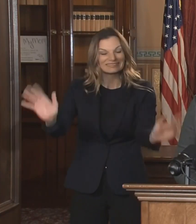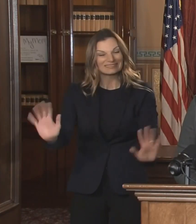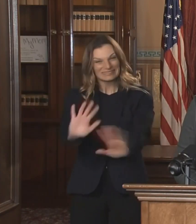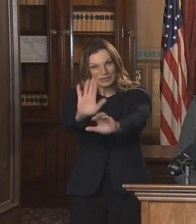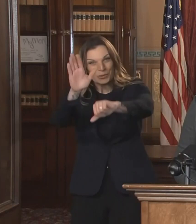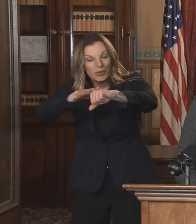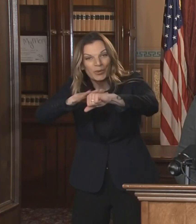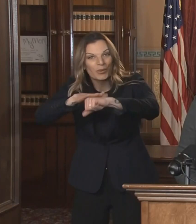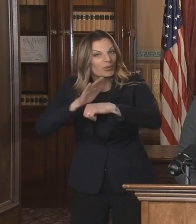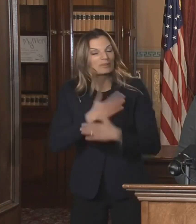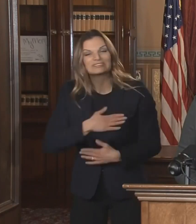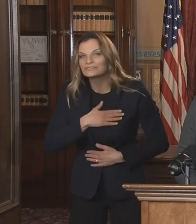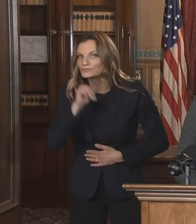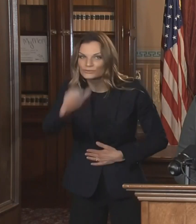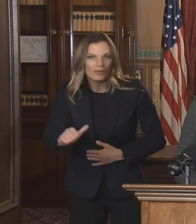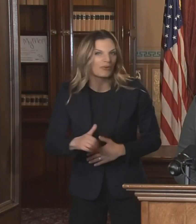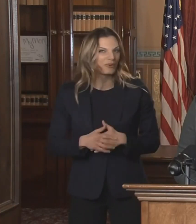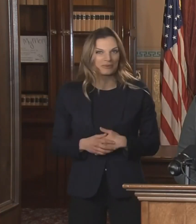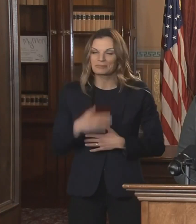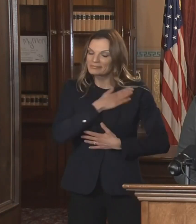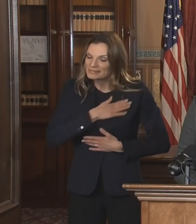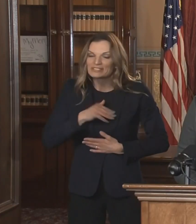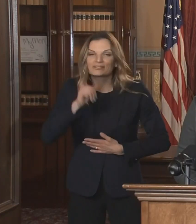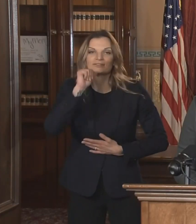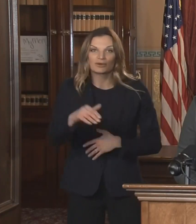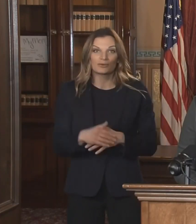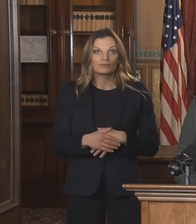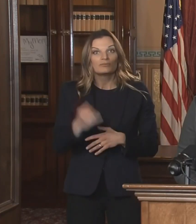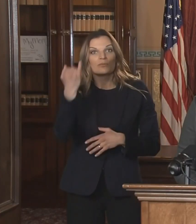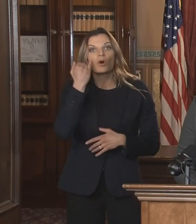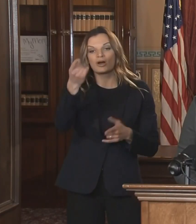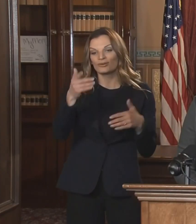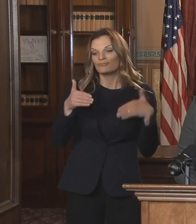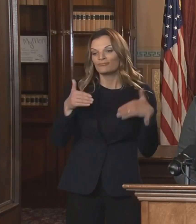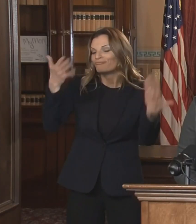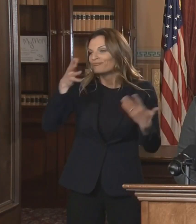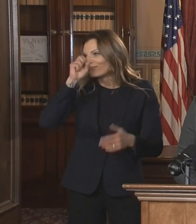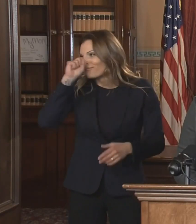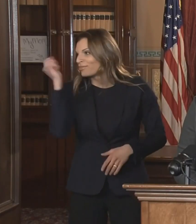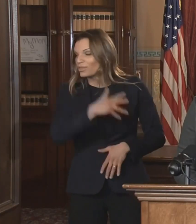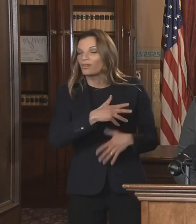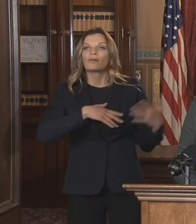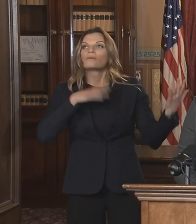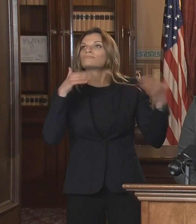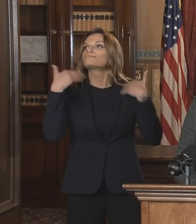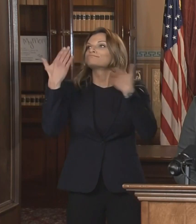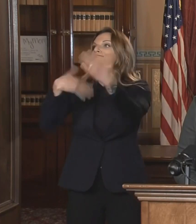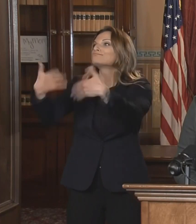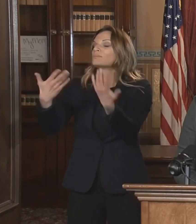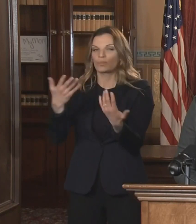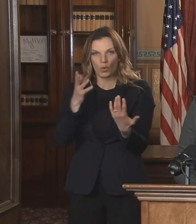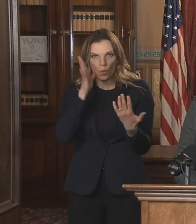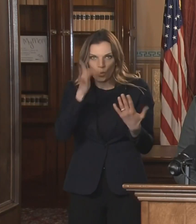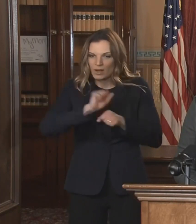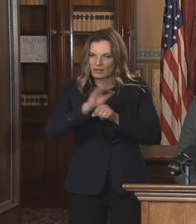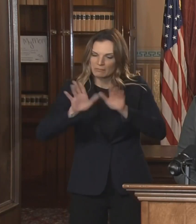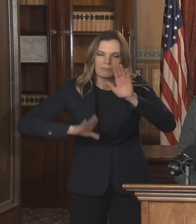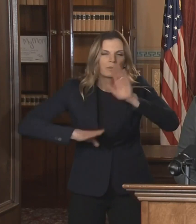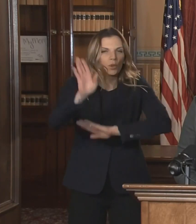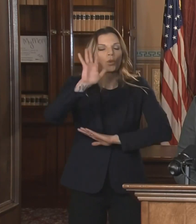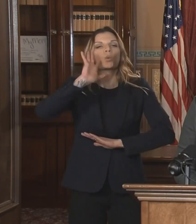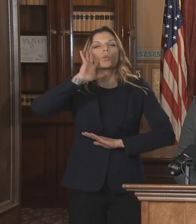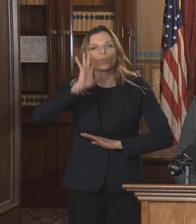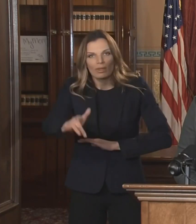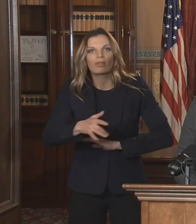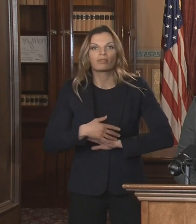And about four weeks after that, we will see the impact of that. So the next two months are going to be hard. Our case numbers